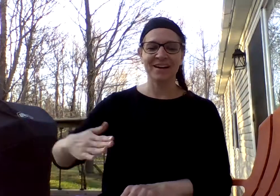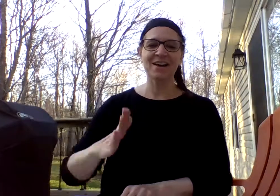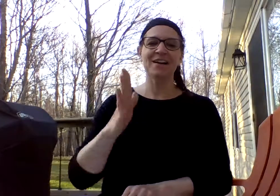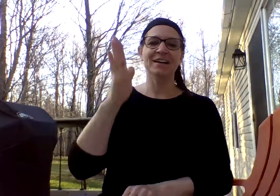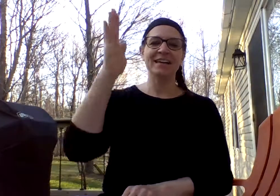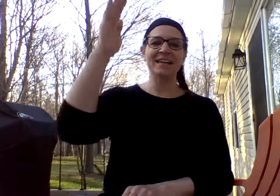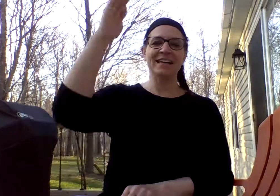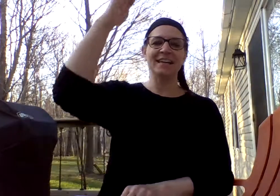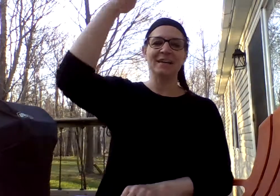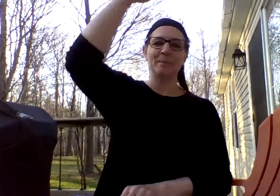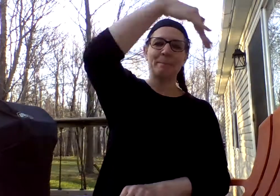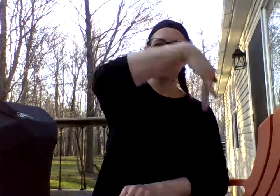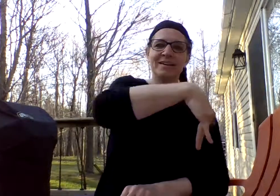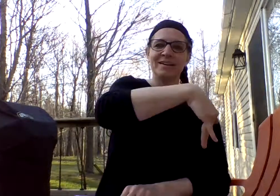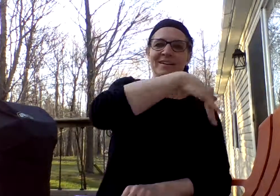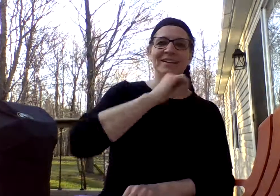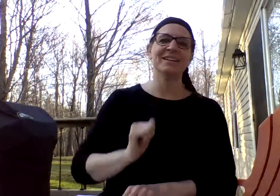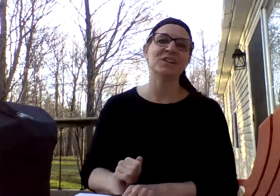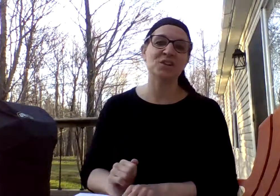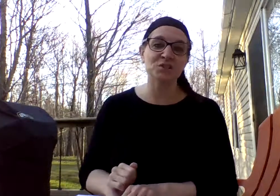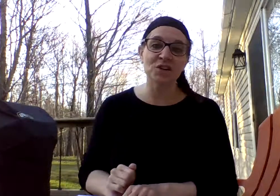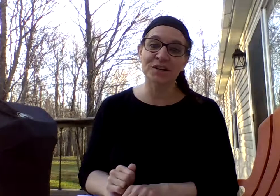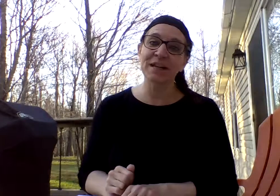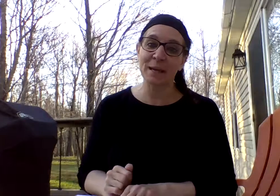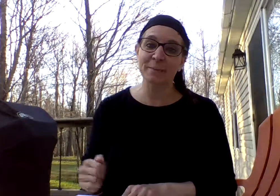H, I, P. Your turn. Hip.